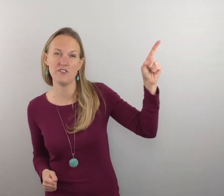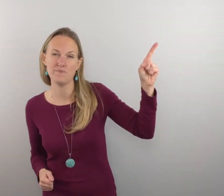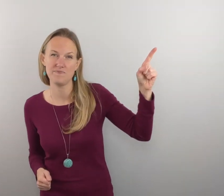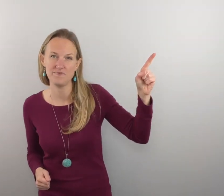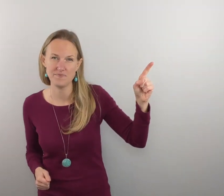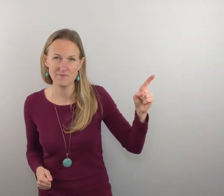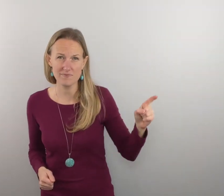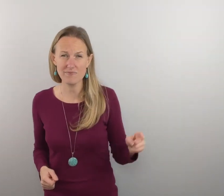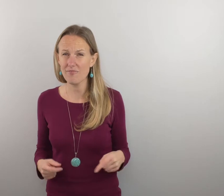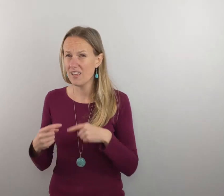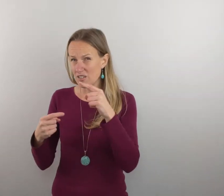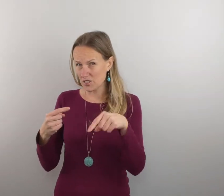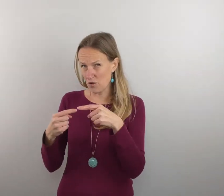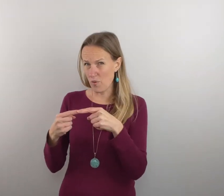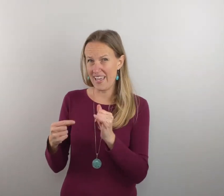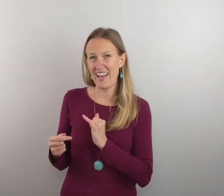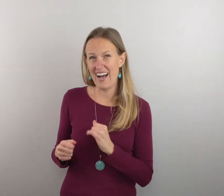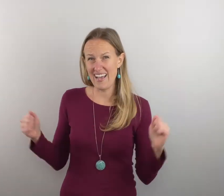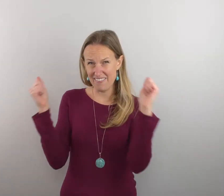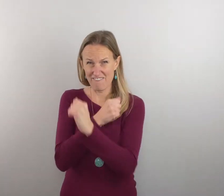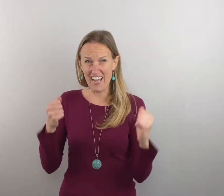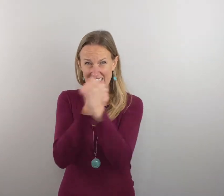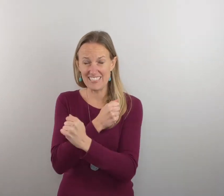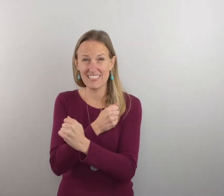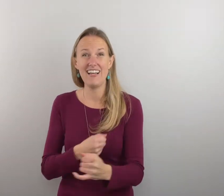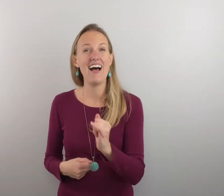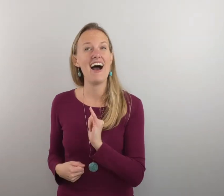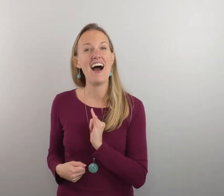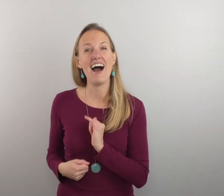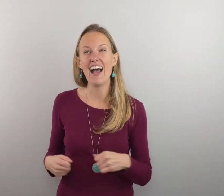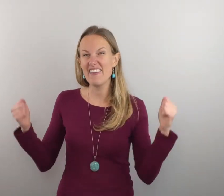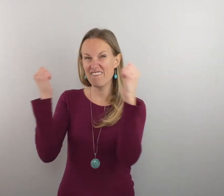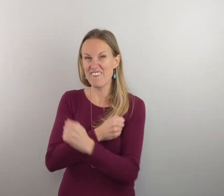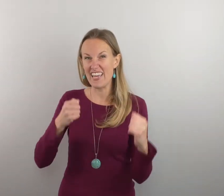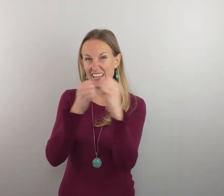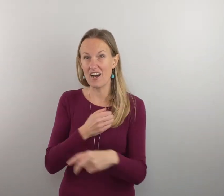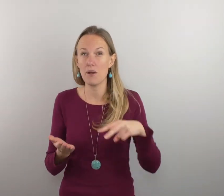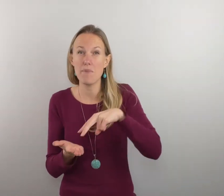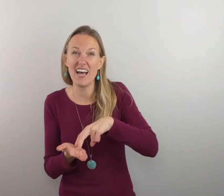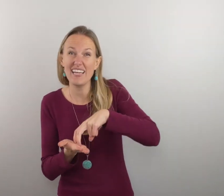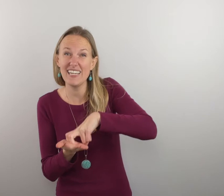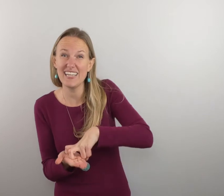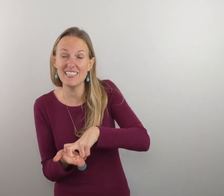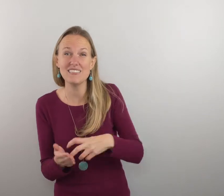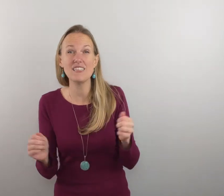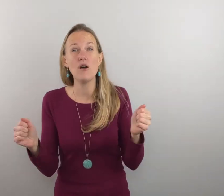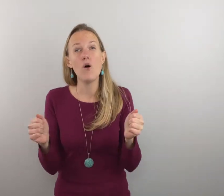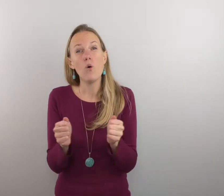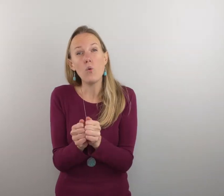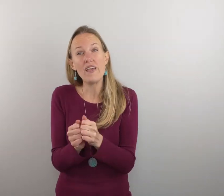so when i fight i fight on my knees with